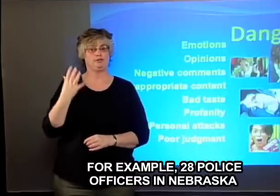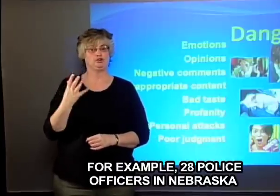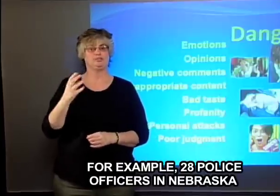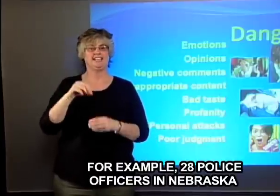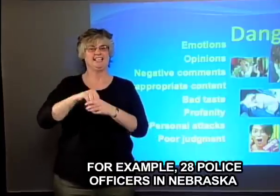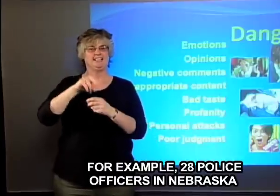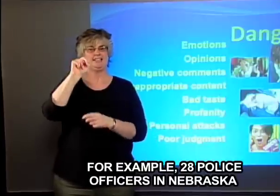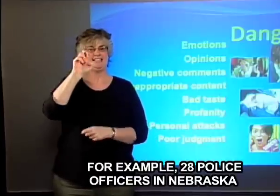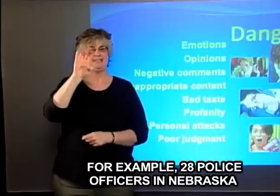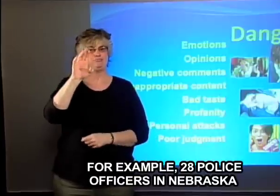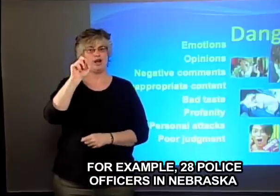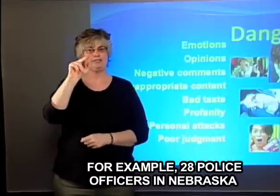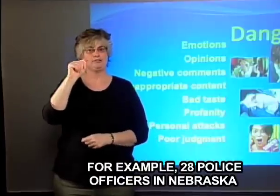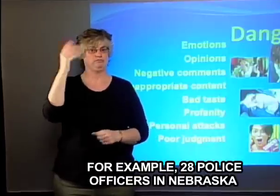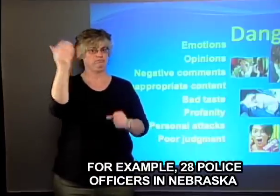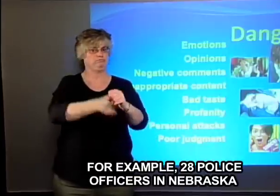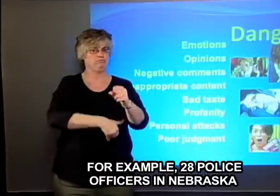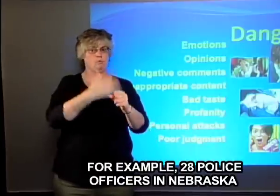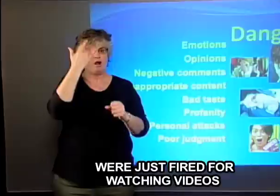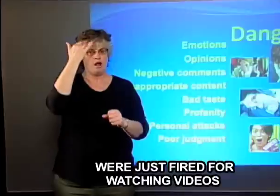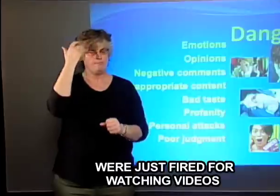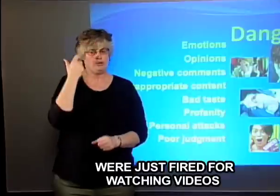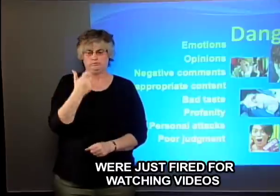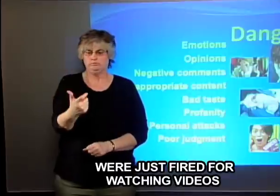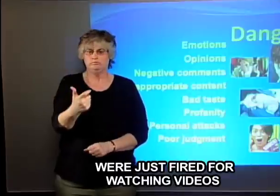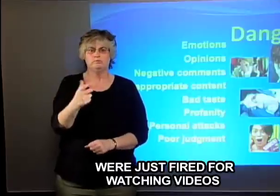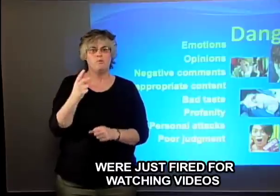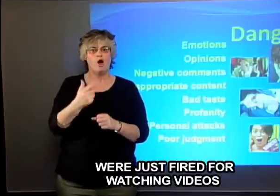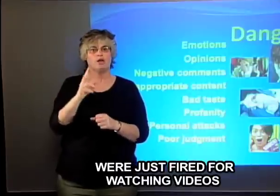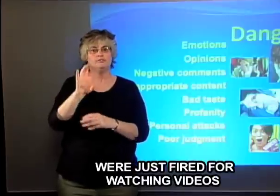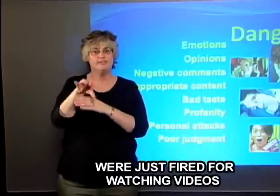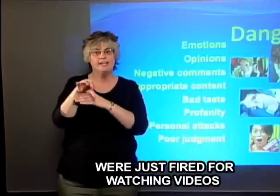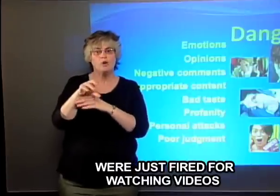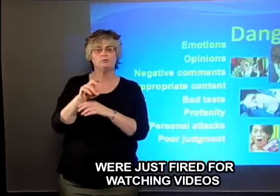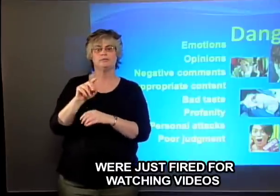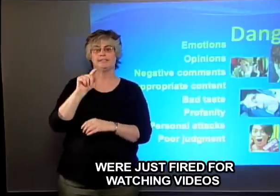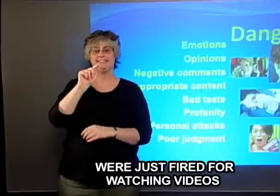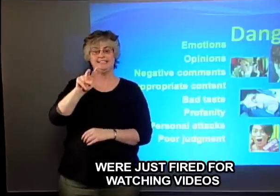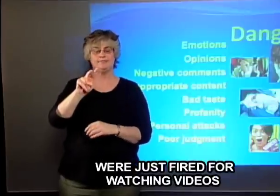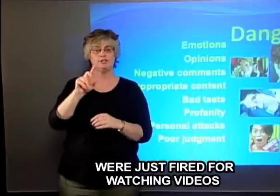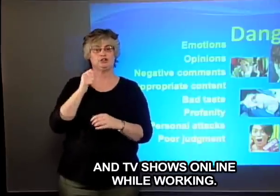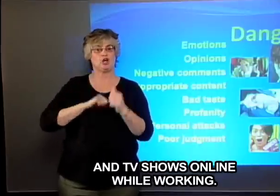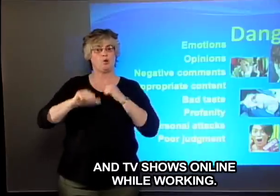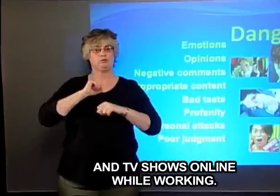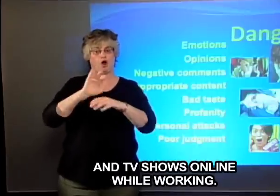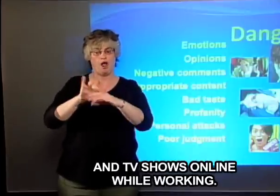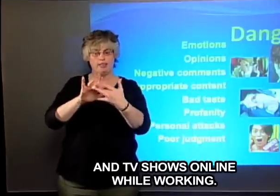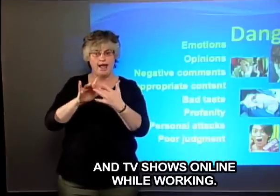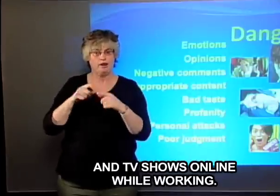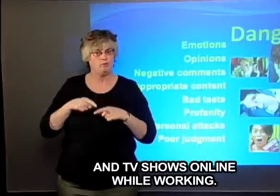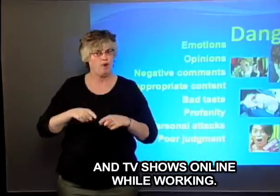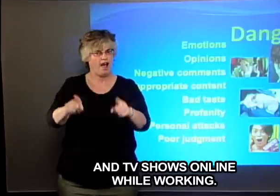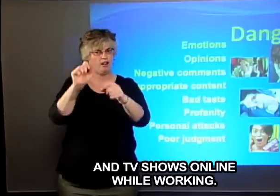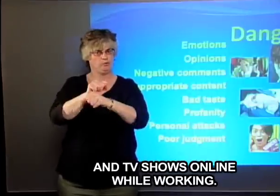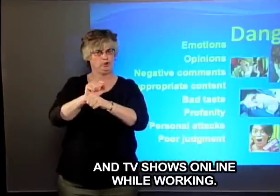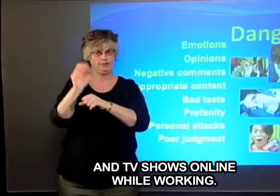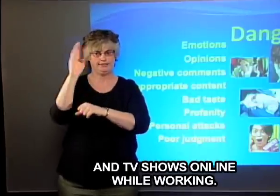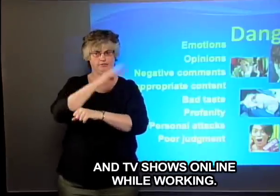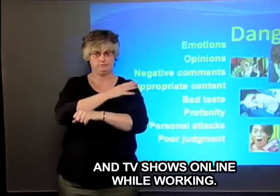officers in Nebraska were just fired for watching videos and TV shows online while